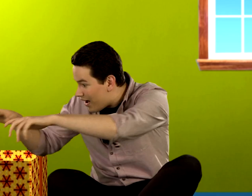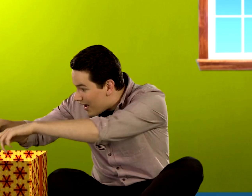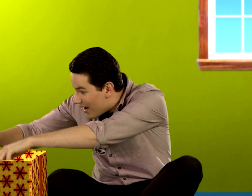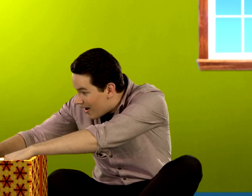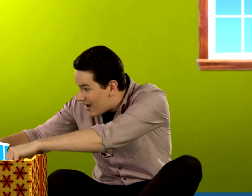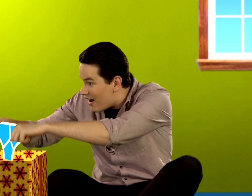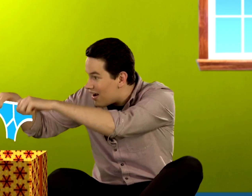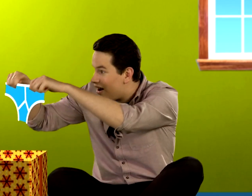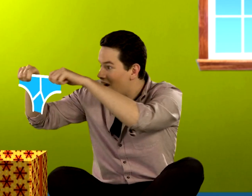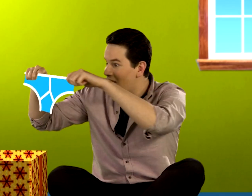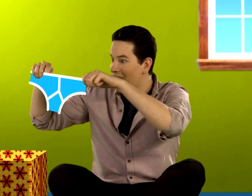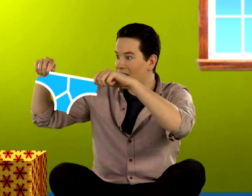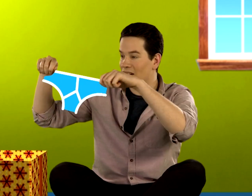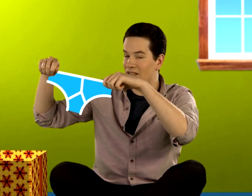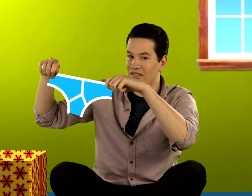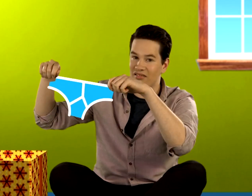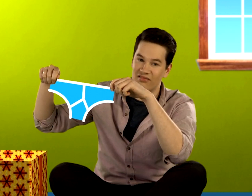More underpants from my aunts.